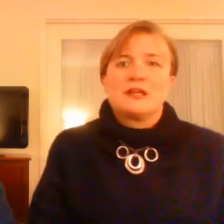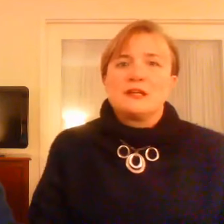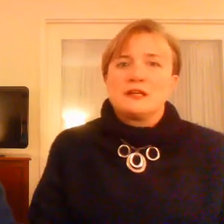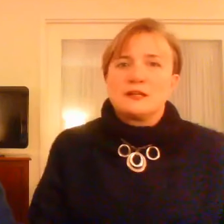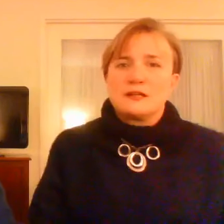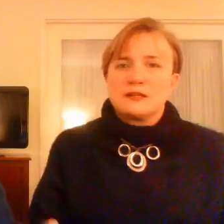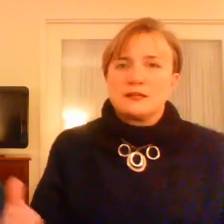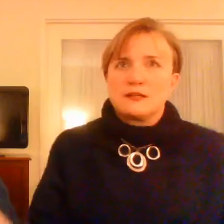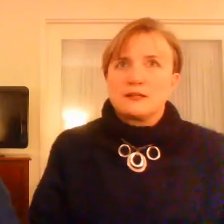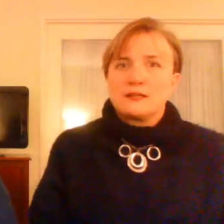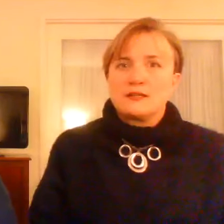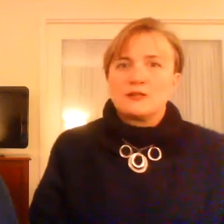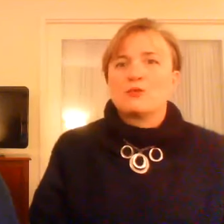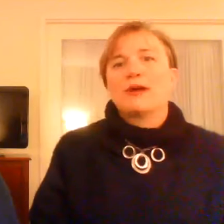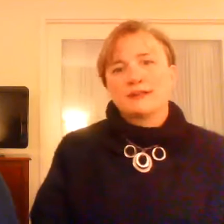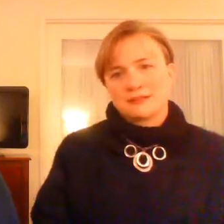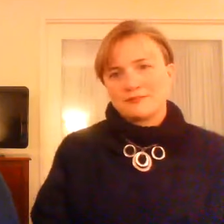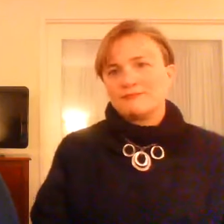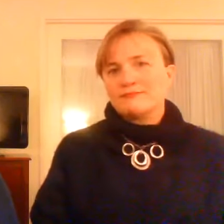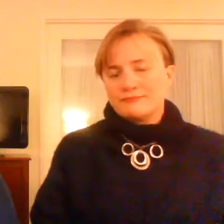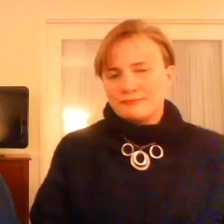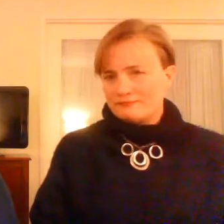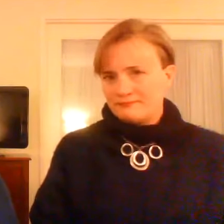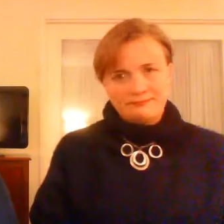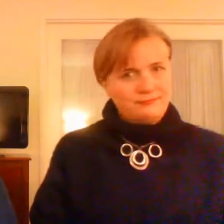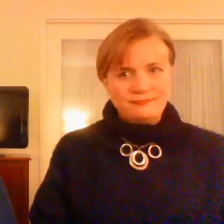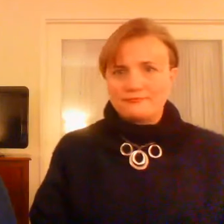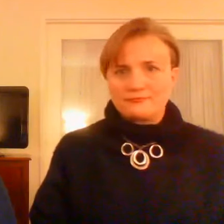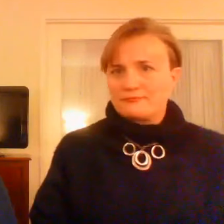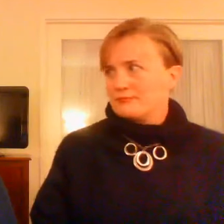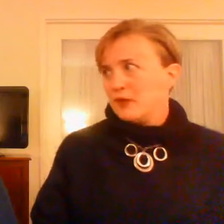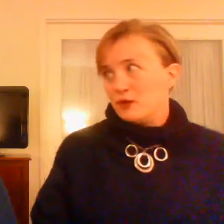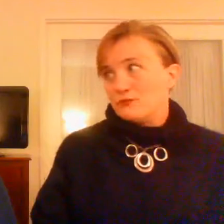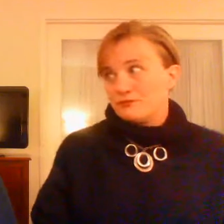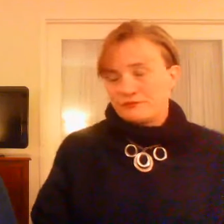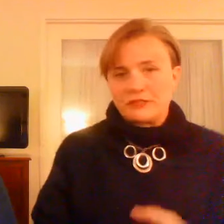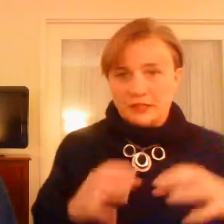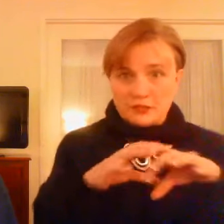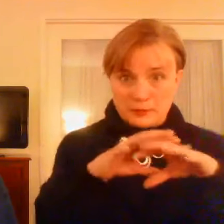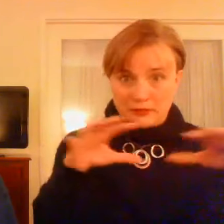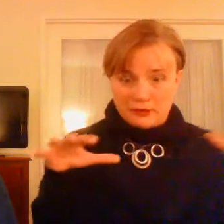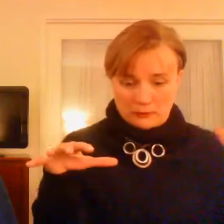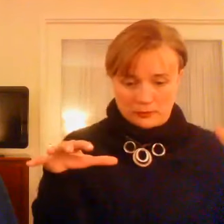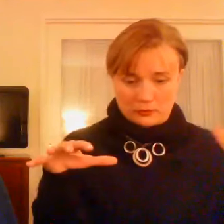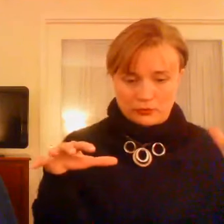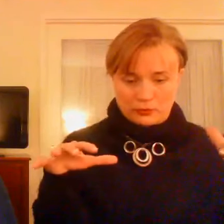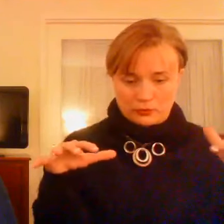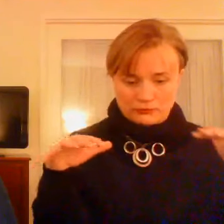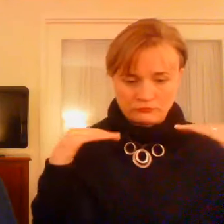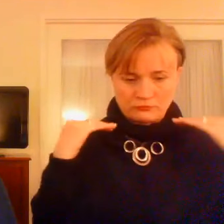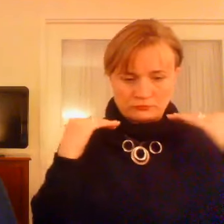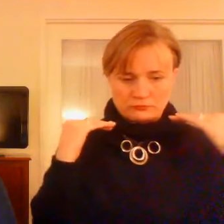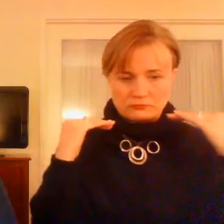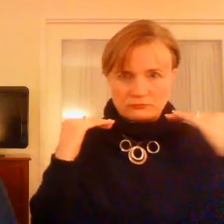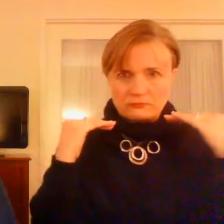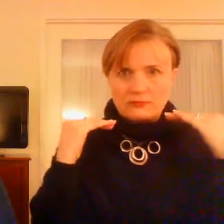making at the time and not what your skill level was. Right. And that's not cool. That doesn't help. No. Yeah. You need to be around people who